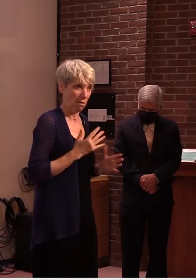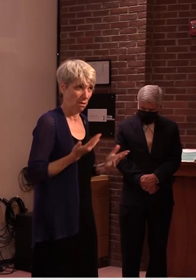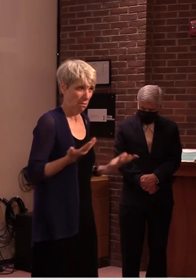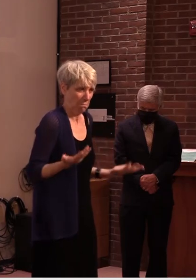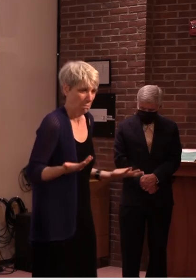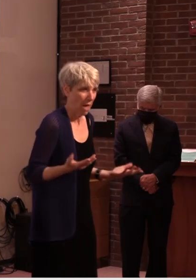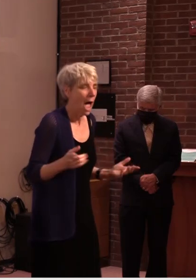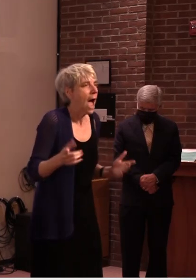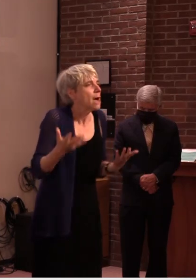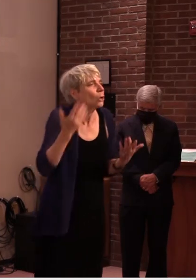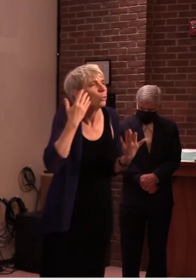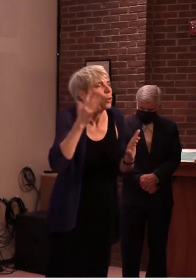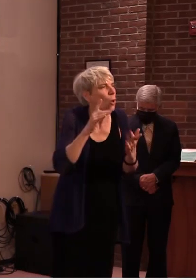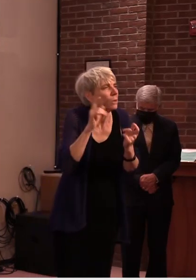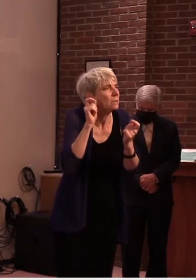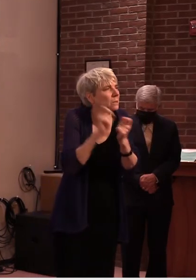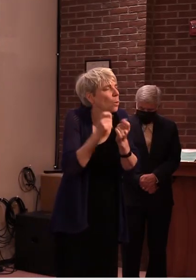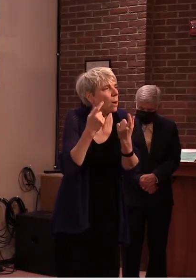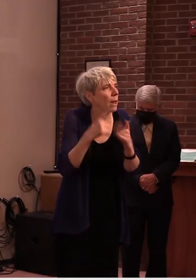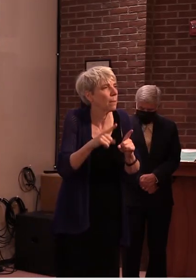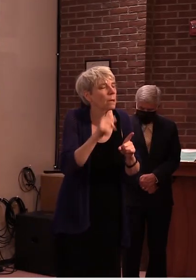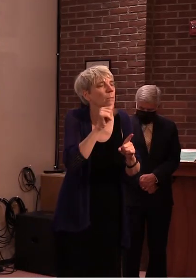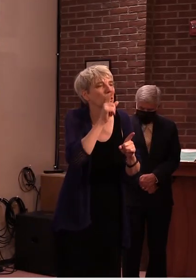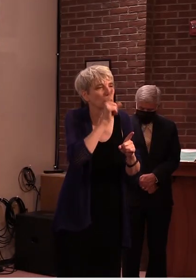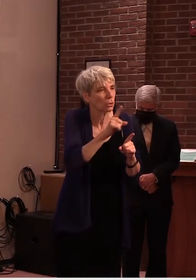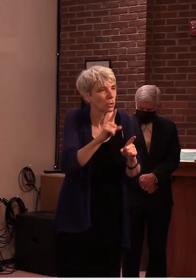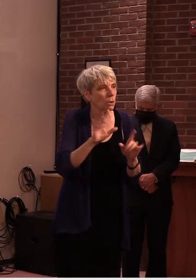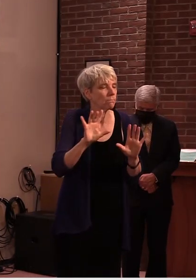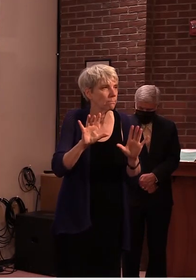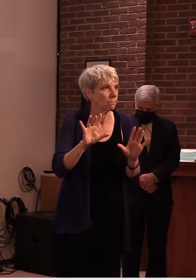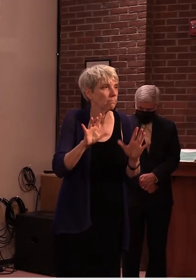again i have no more detail on that as i sit here um